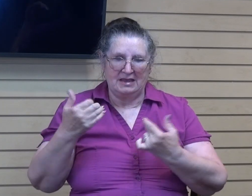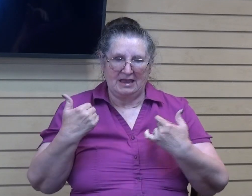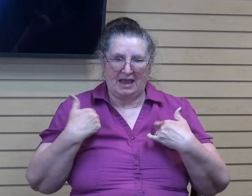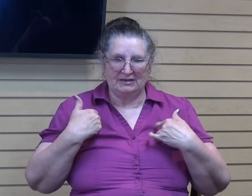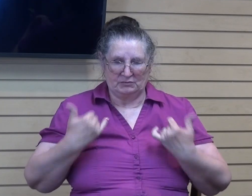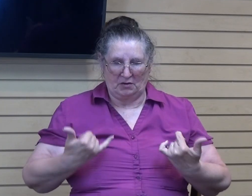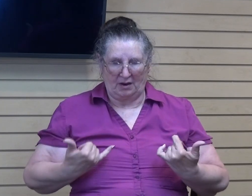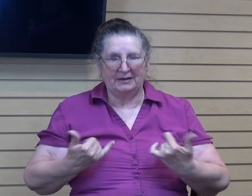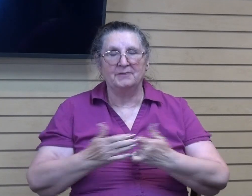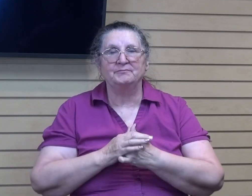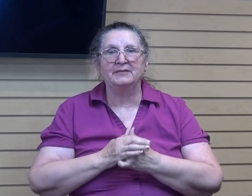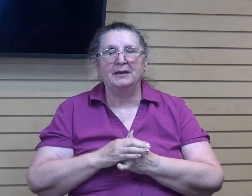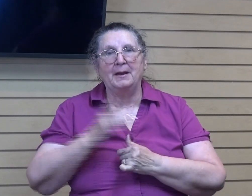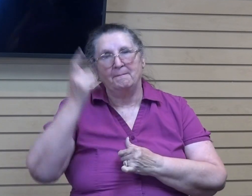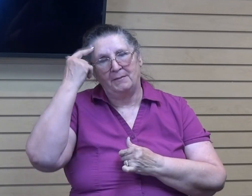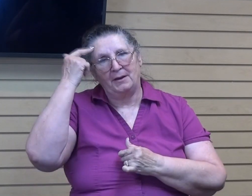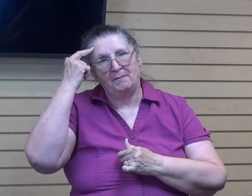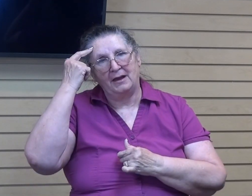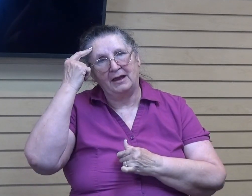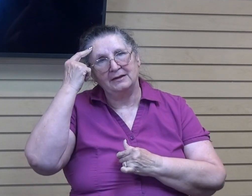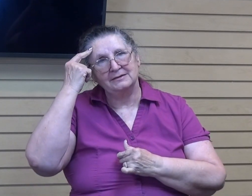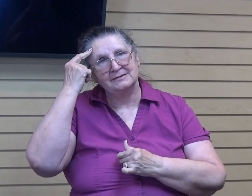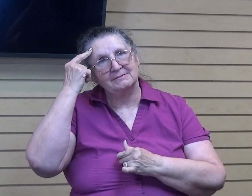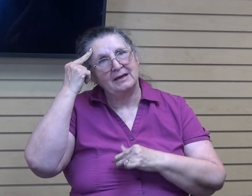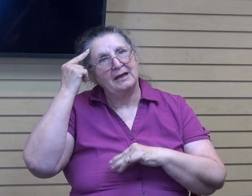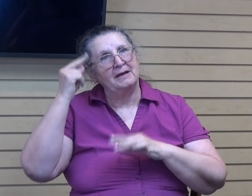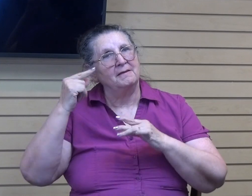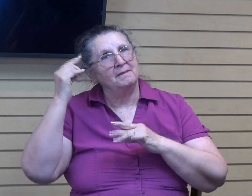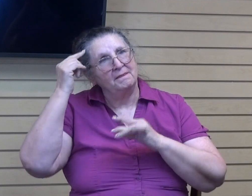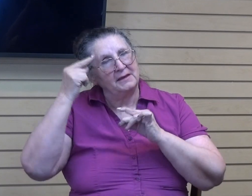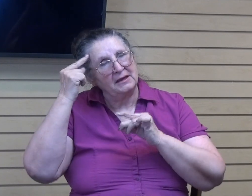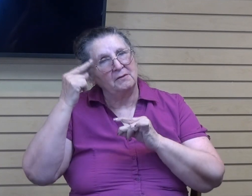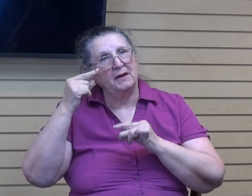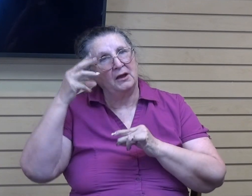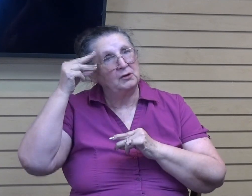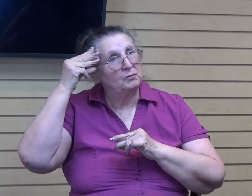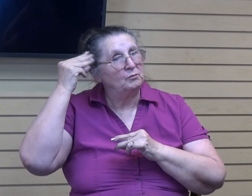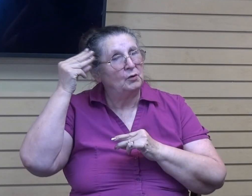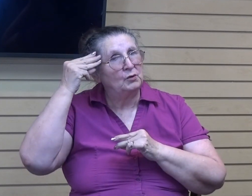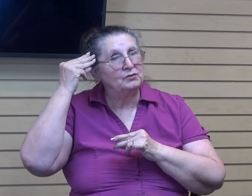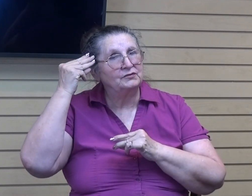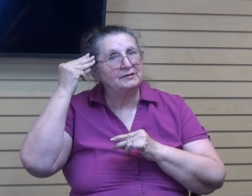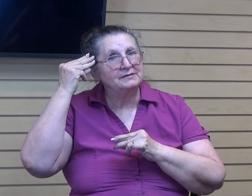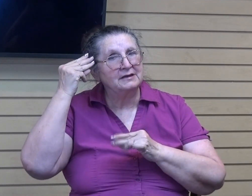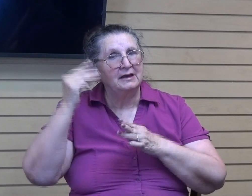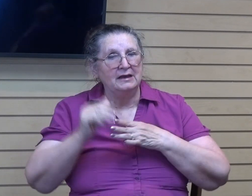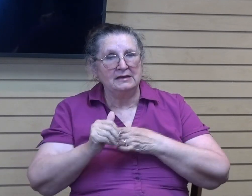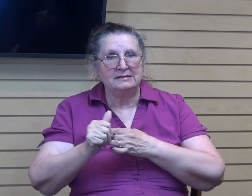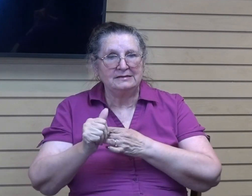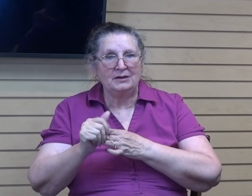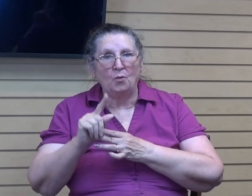kind of gone thinking about Moses. And he's leading a million people